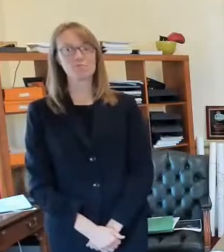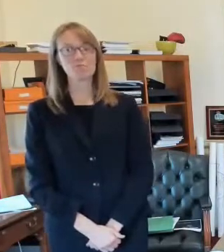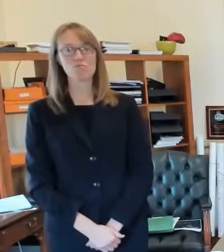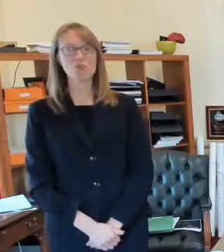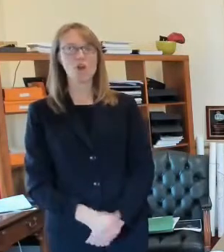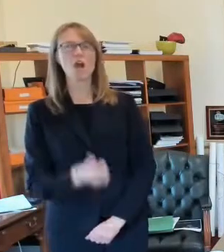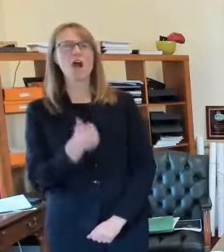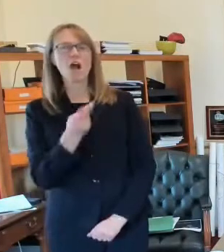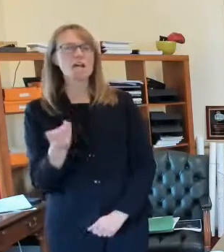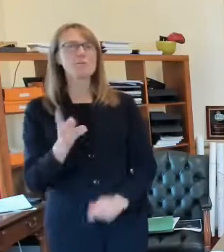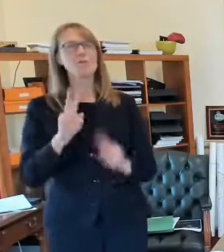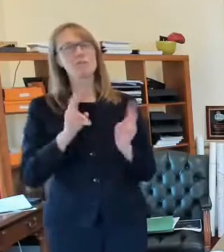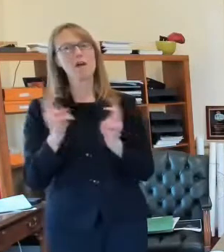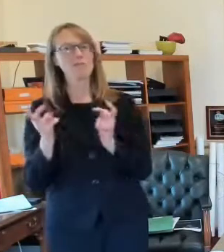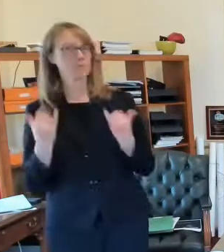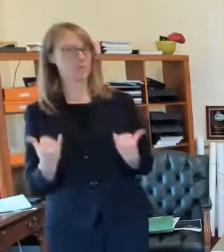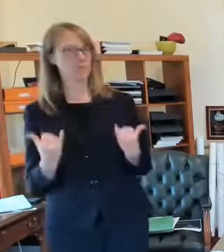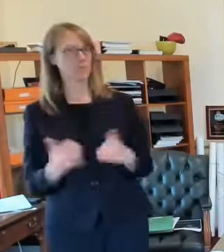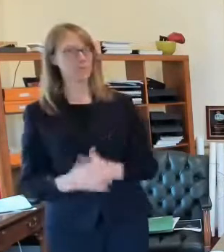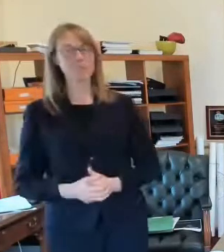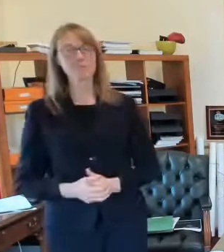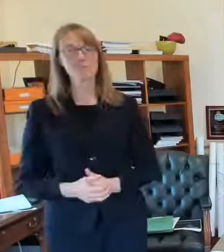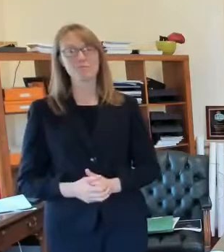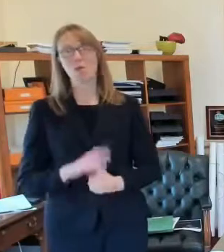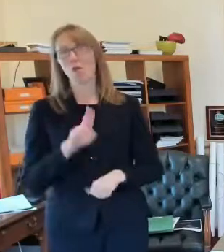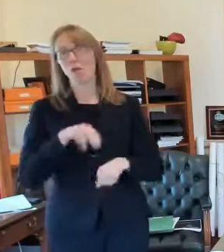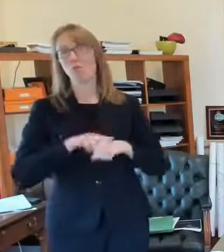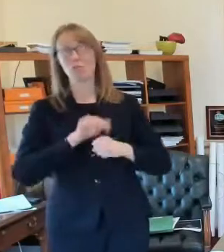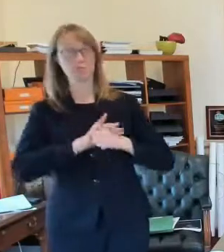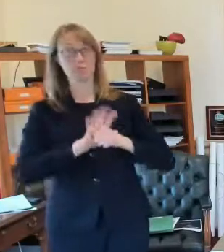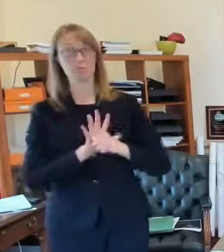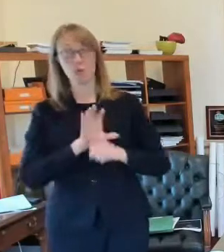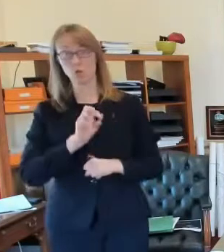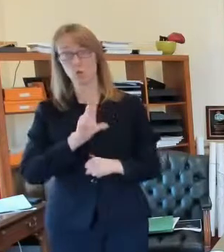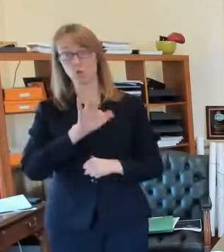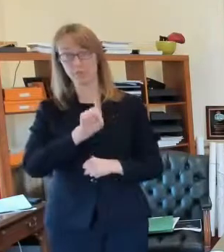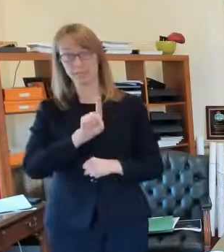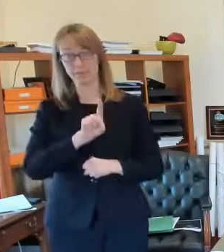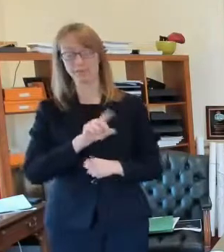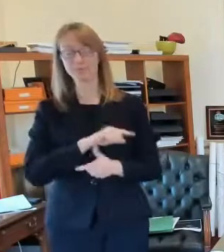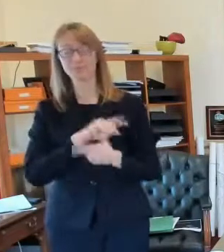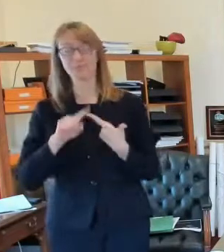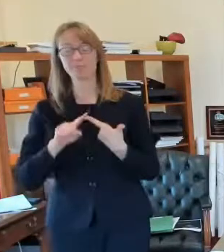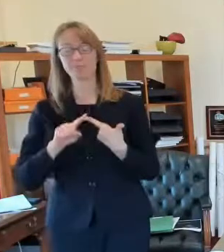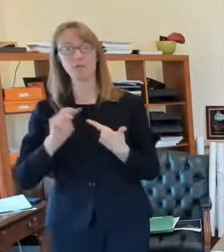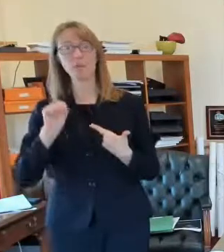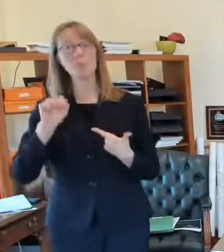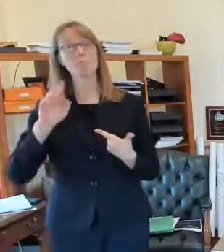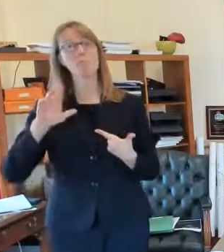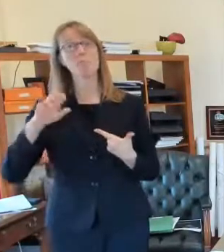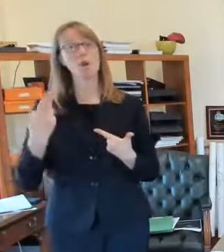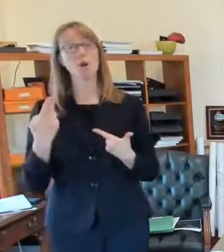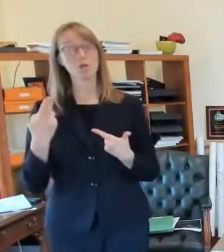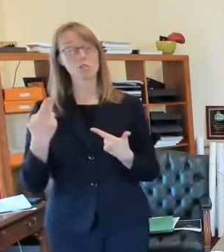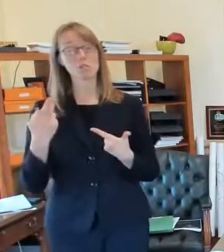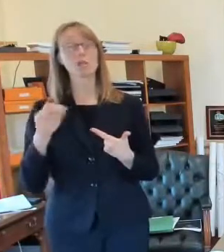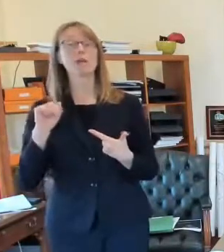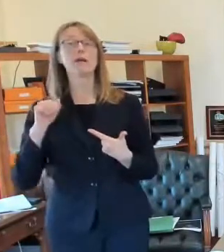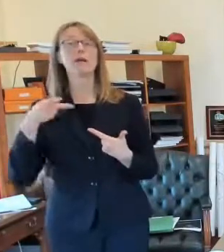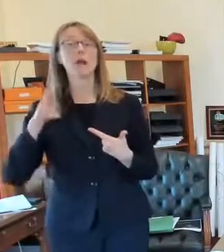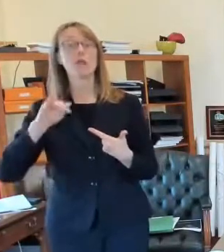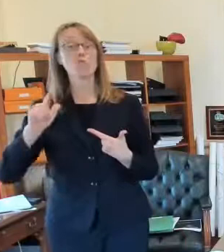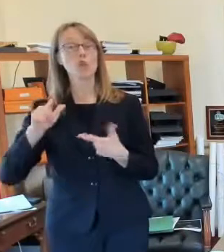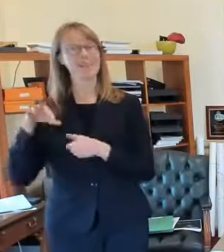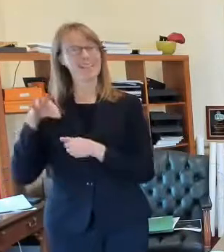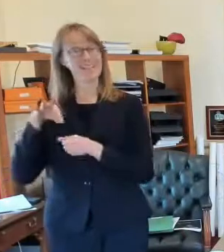of course we can talk about kovid we're gonna talk a little bit about the March April elections just a tad that are coming